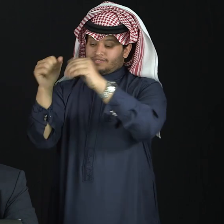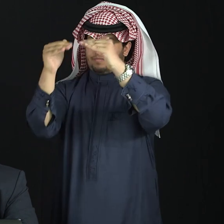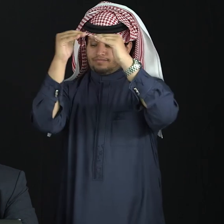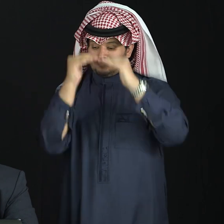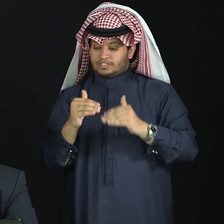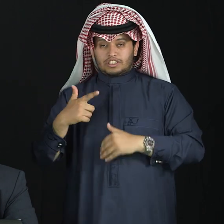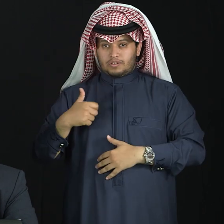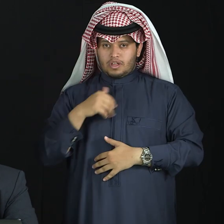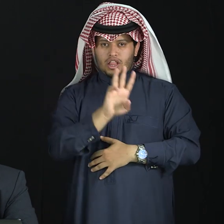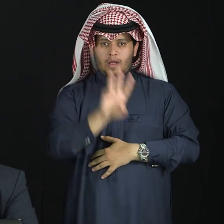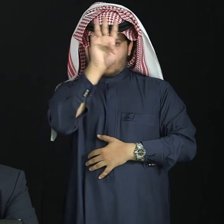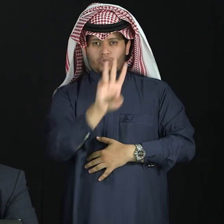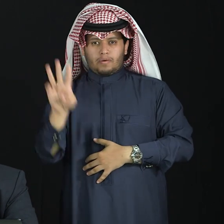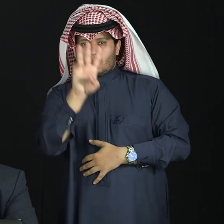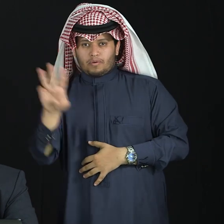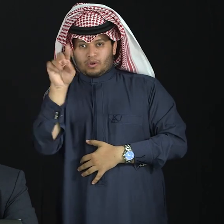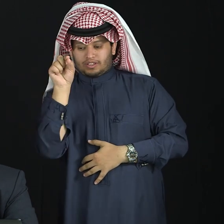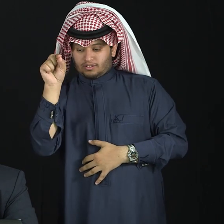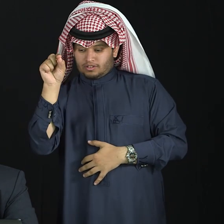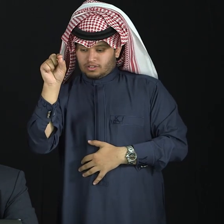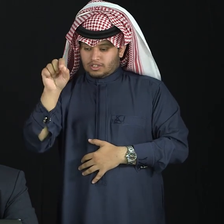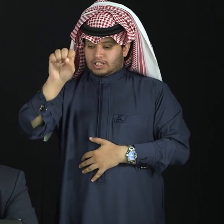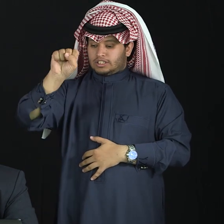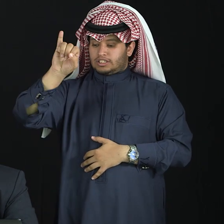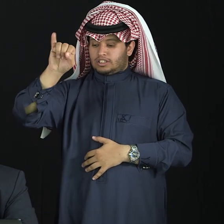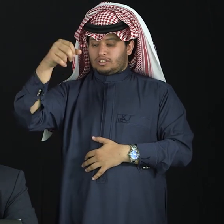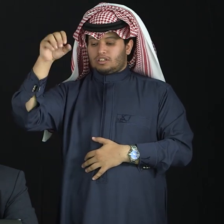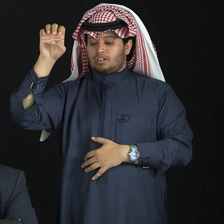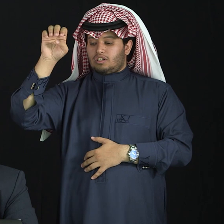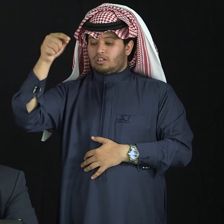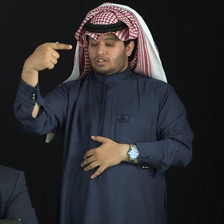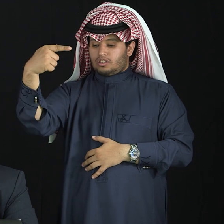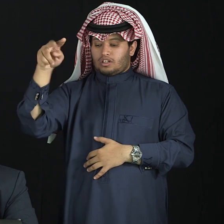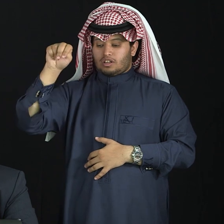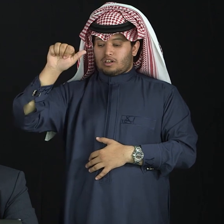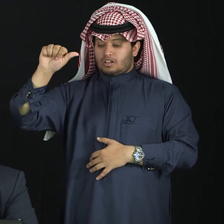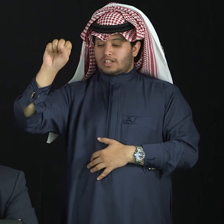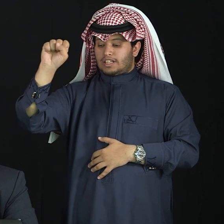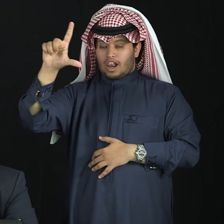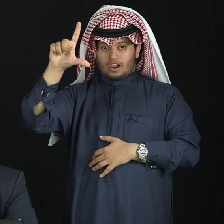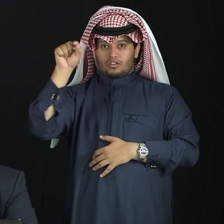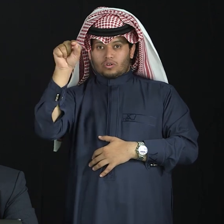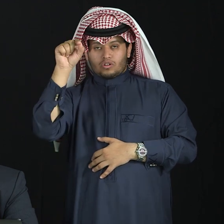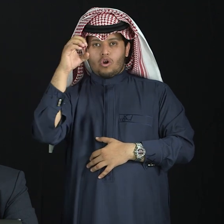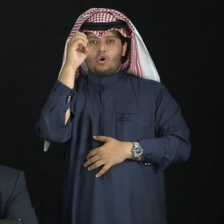.signasl.org. I'm going to repeat, www